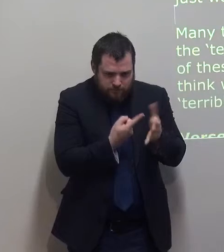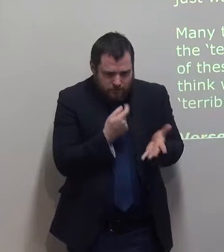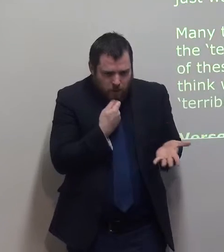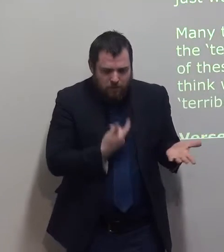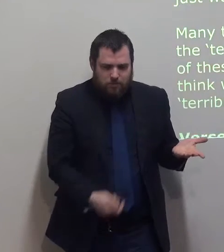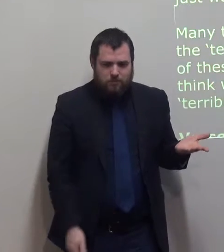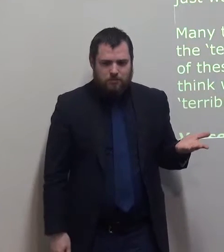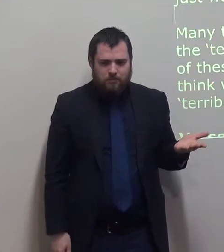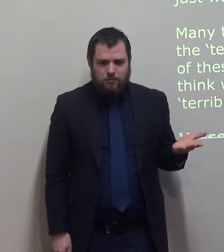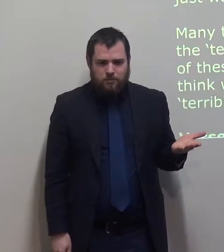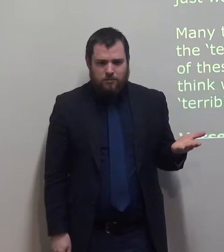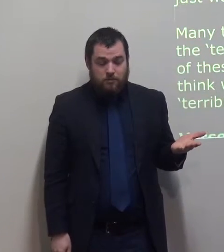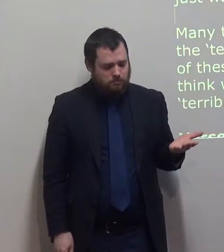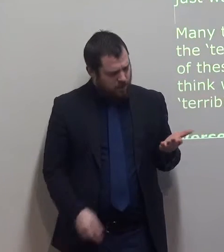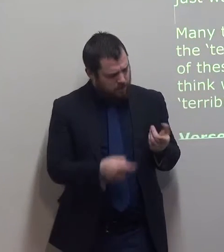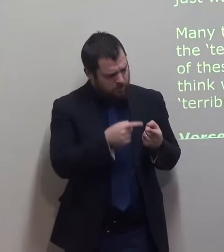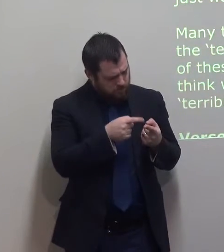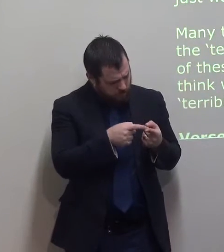I can see many of these things happen now.